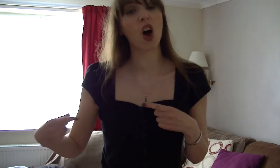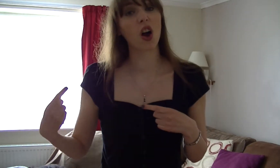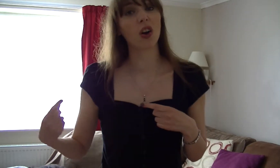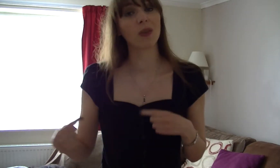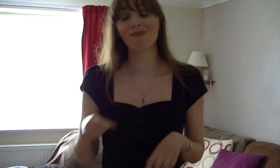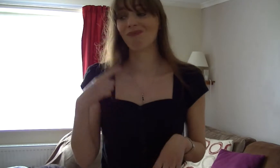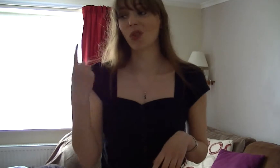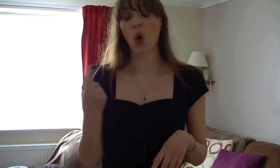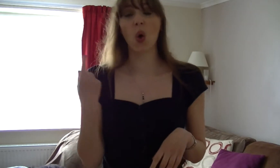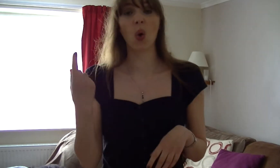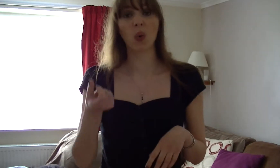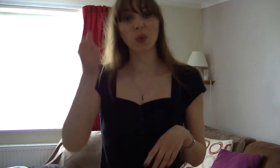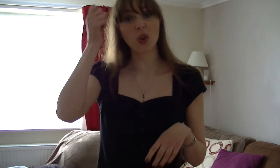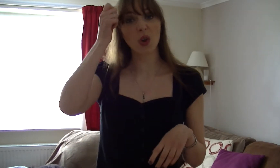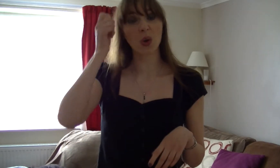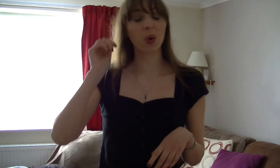Oh no